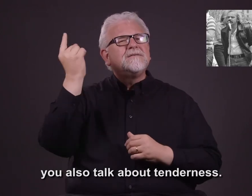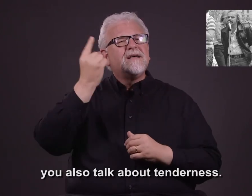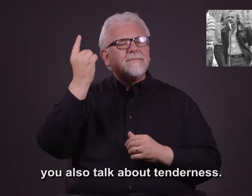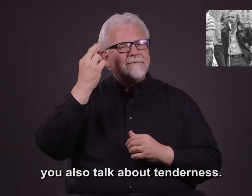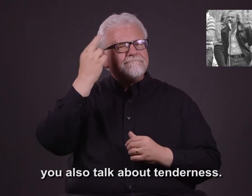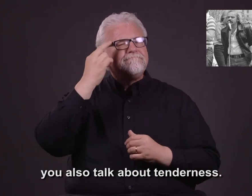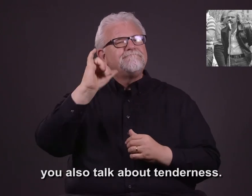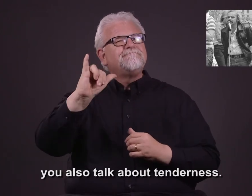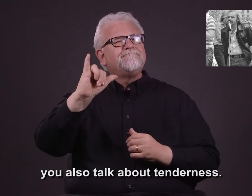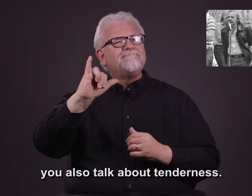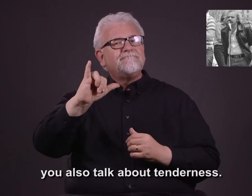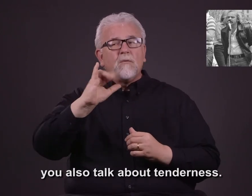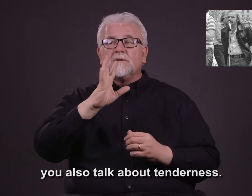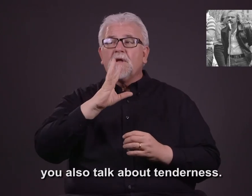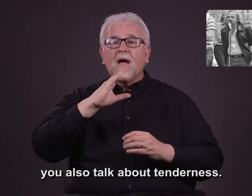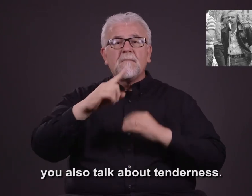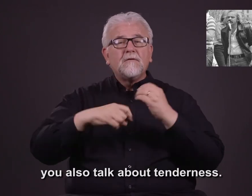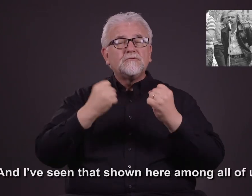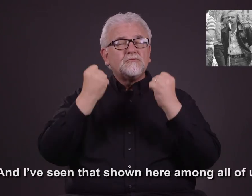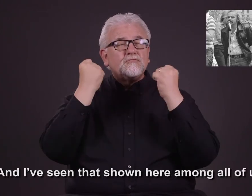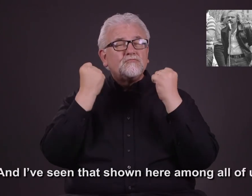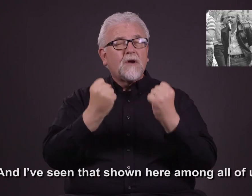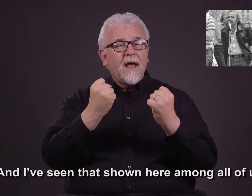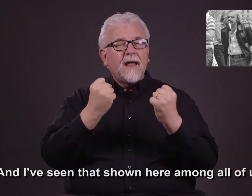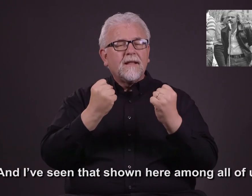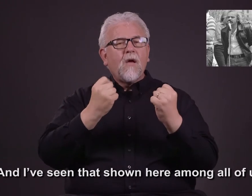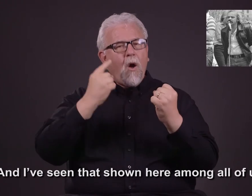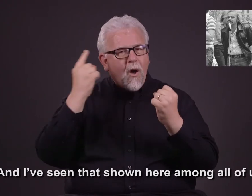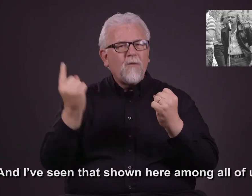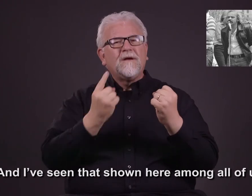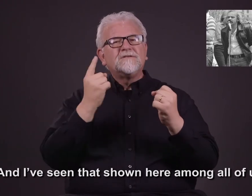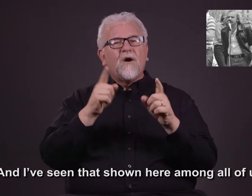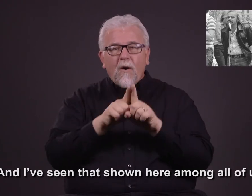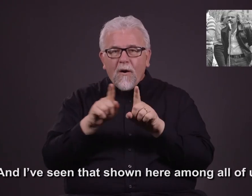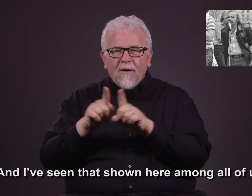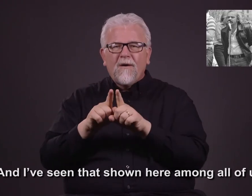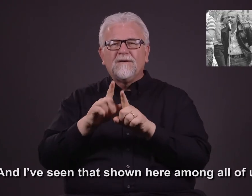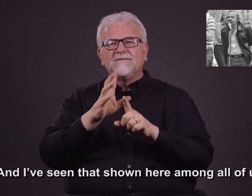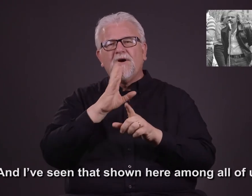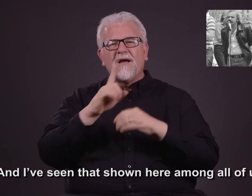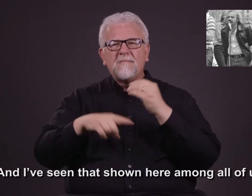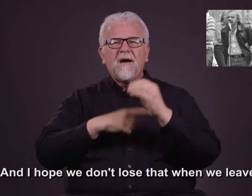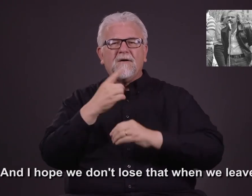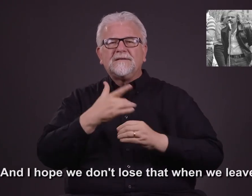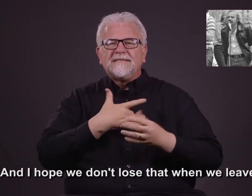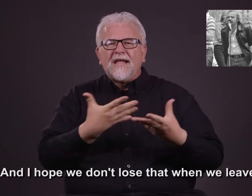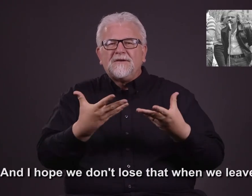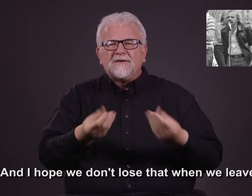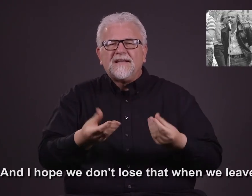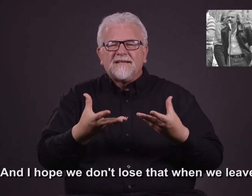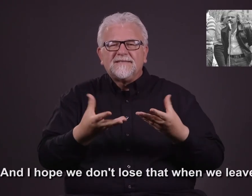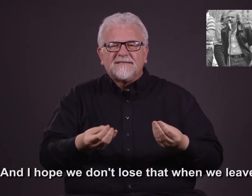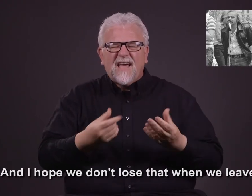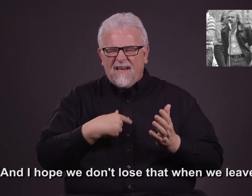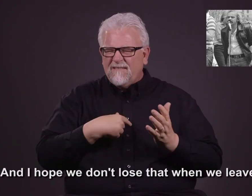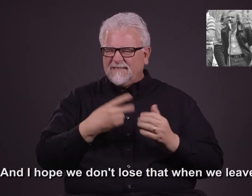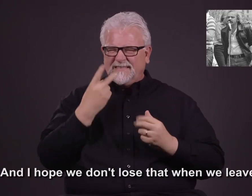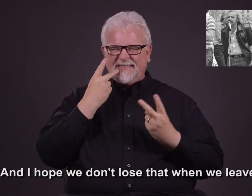you also talk about tenderness. And I've seen that shown here among all of us. And I hope we don't lose that when we leave.